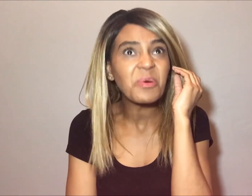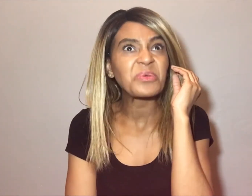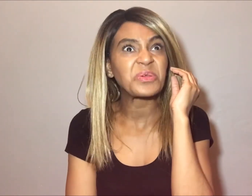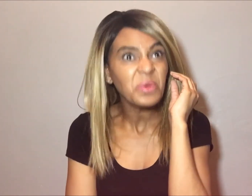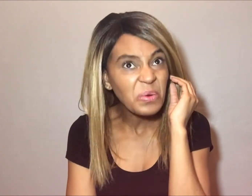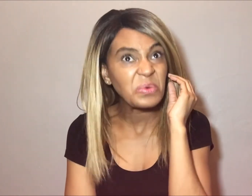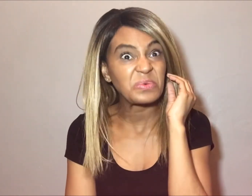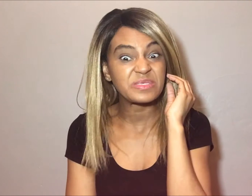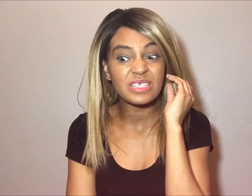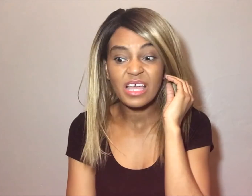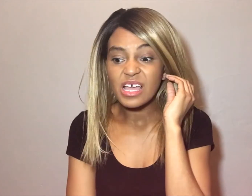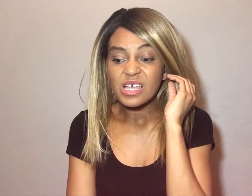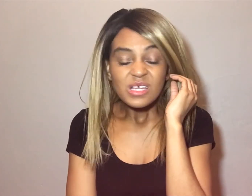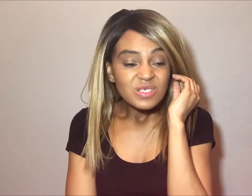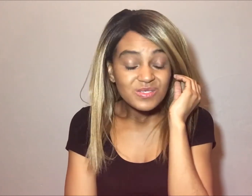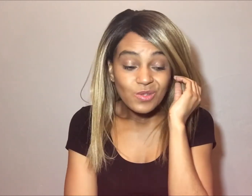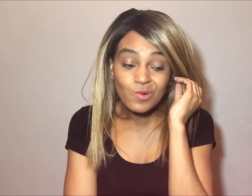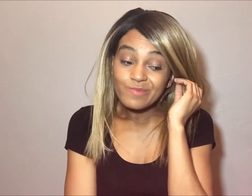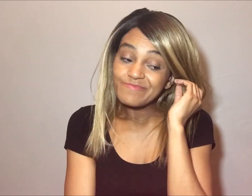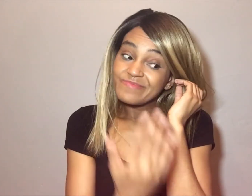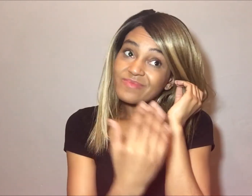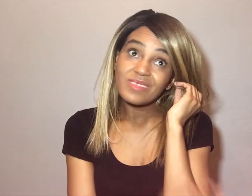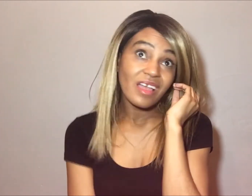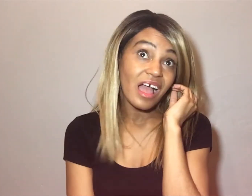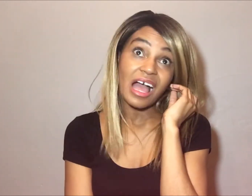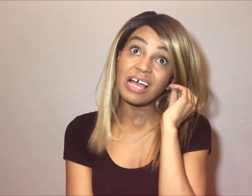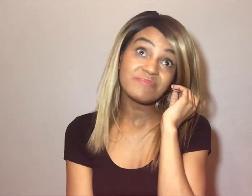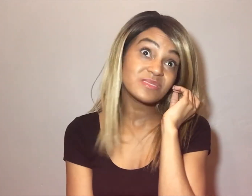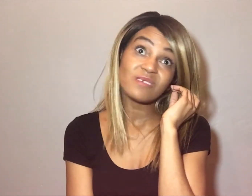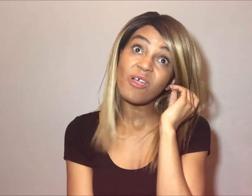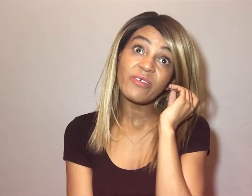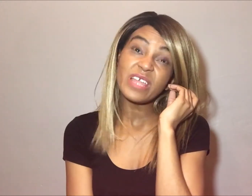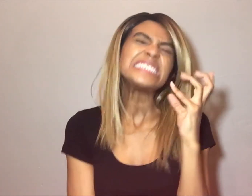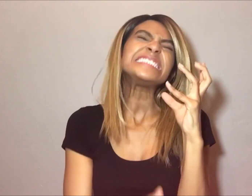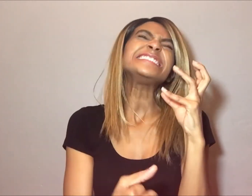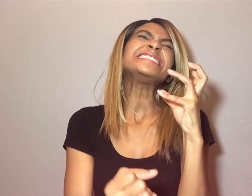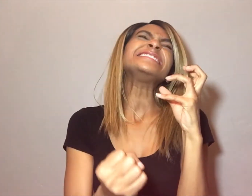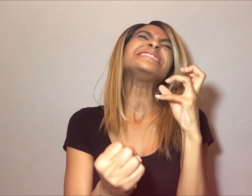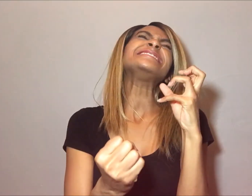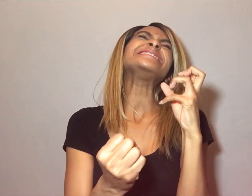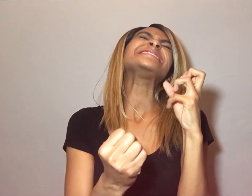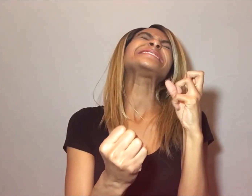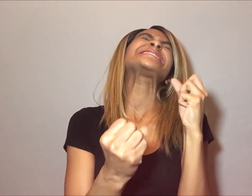much people use. So, I'm sorry.